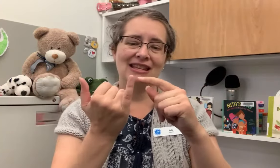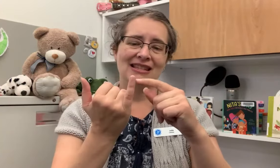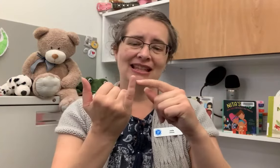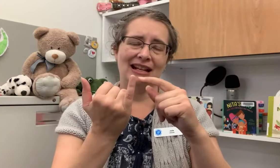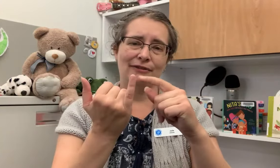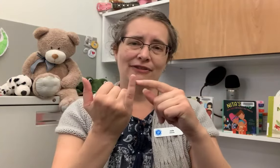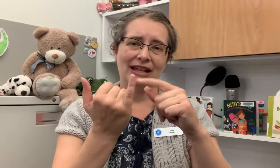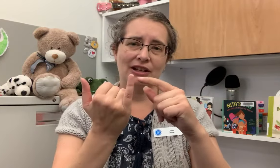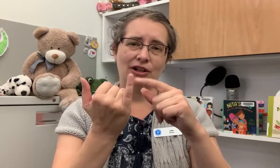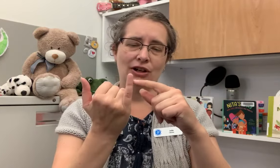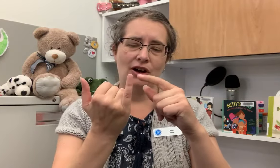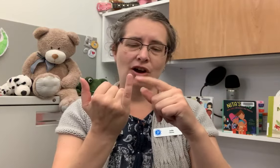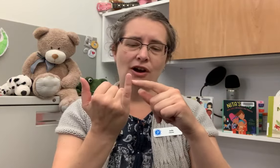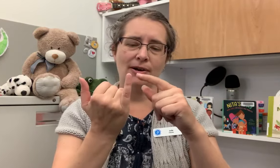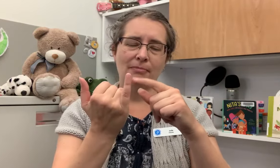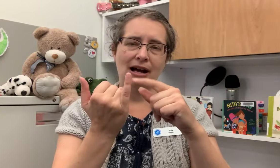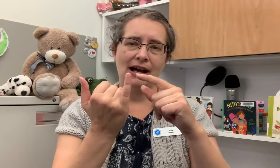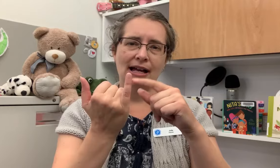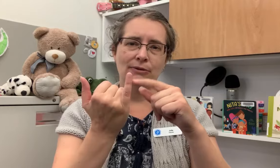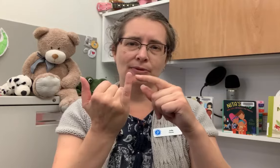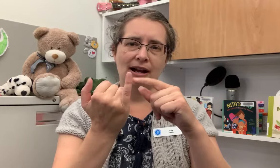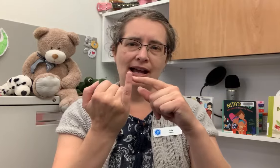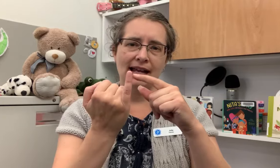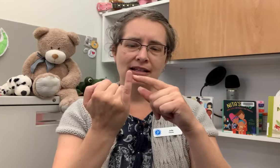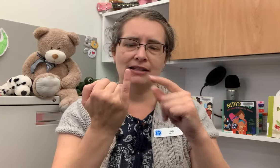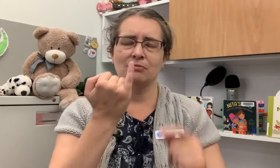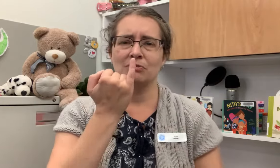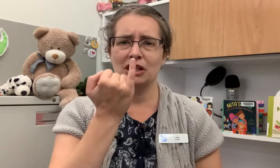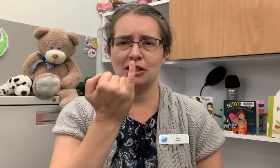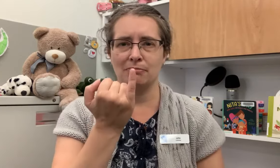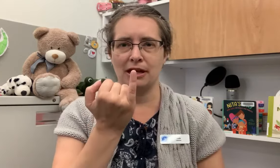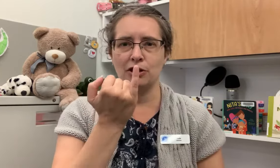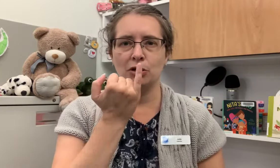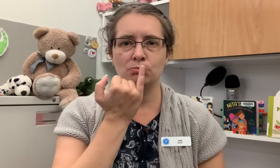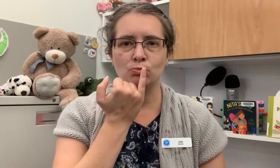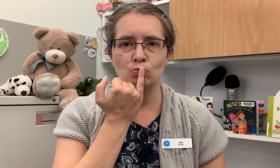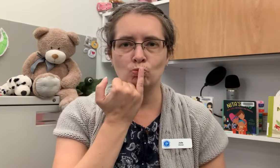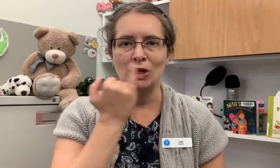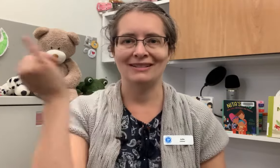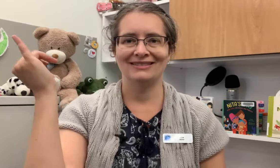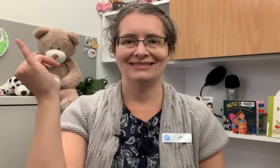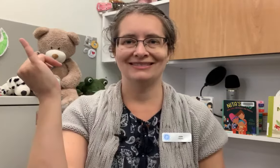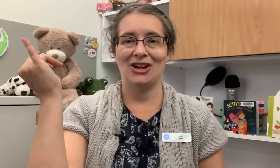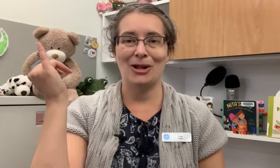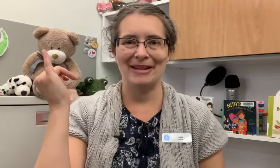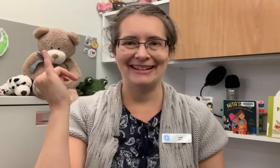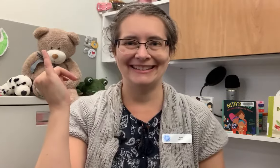this little finger on my right. Kiss it better. All better.